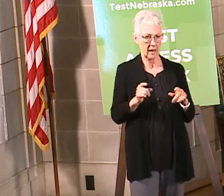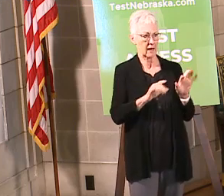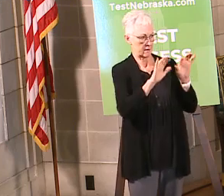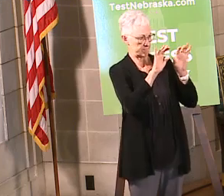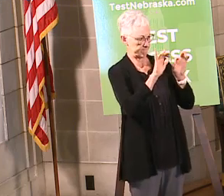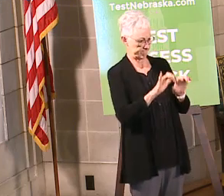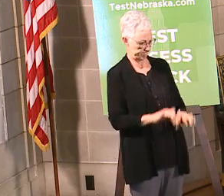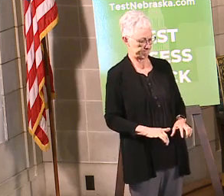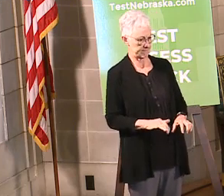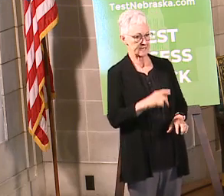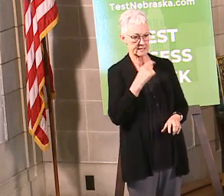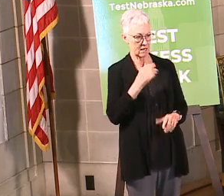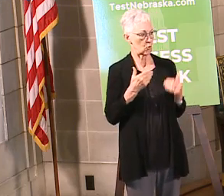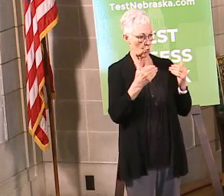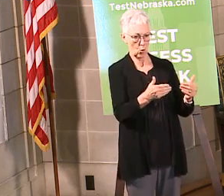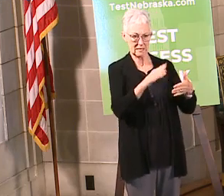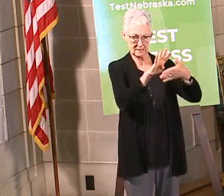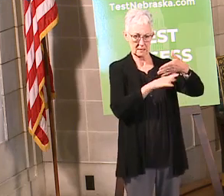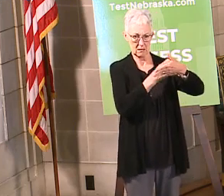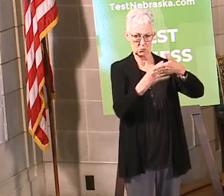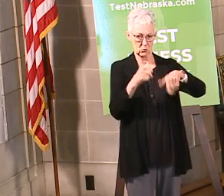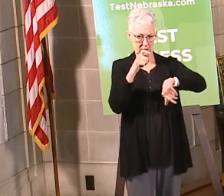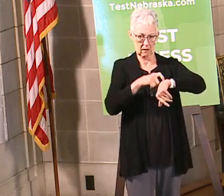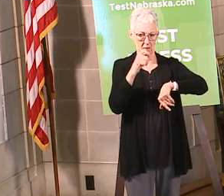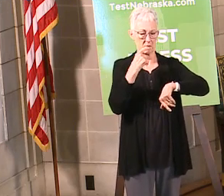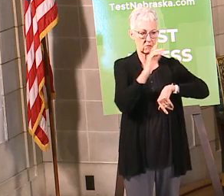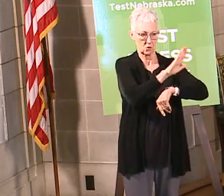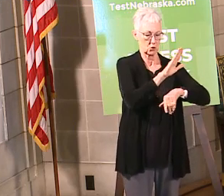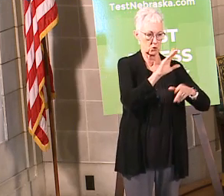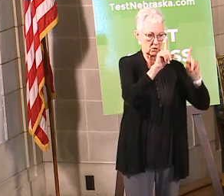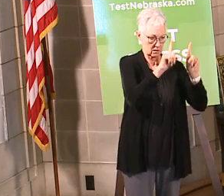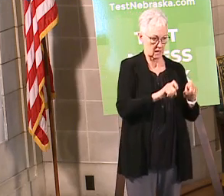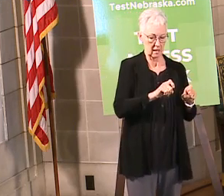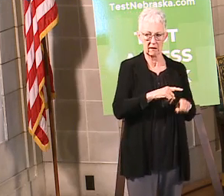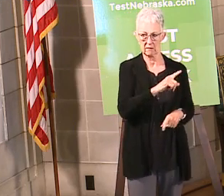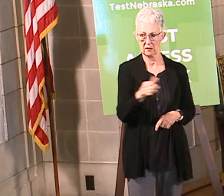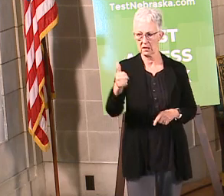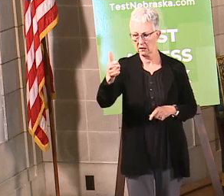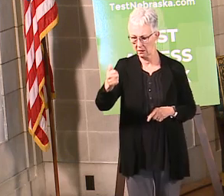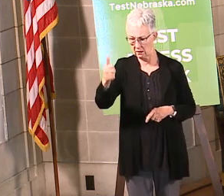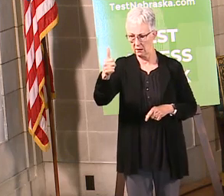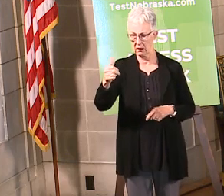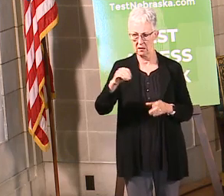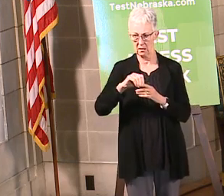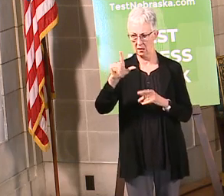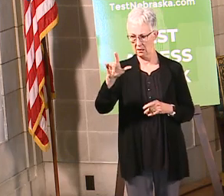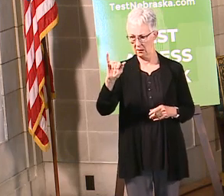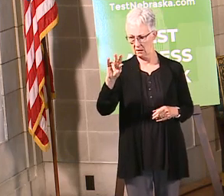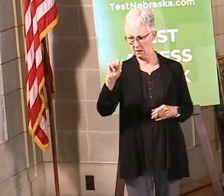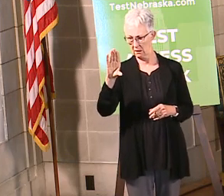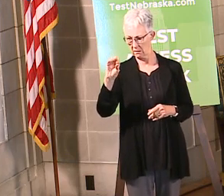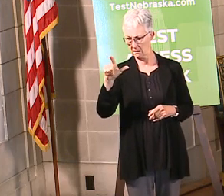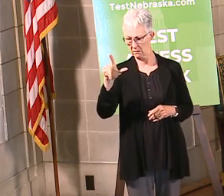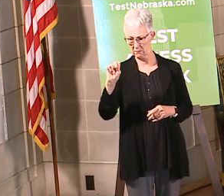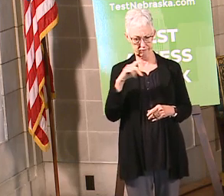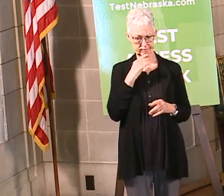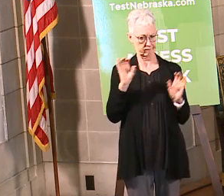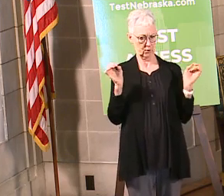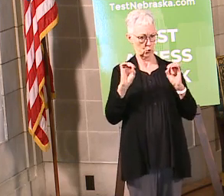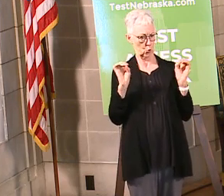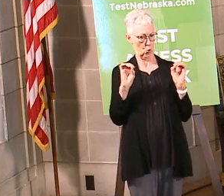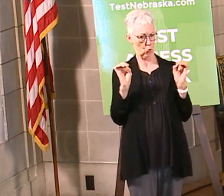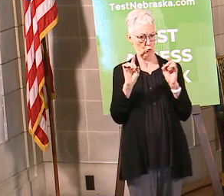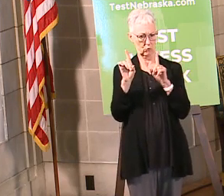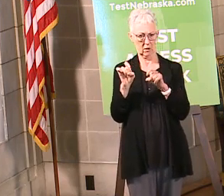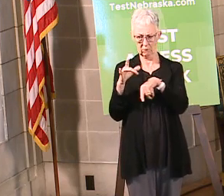program. But when they click on Lincoln, it tells them that there are no times available and encourages them to check back another time. Is each